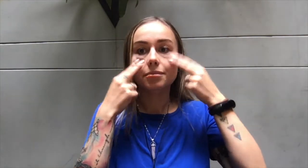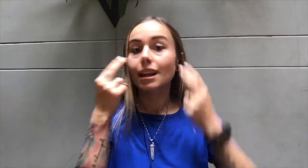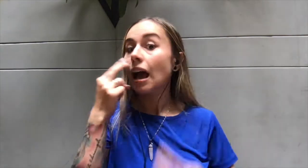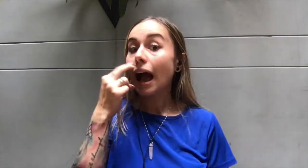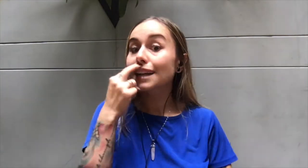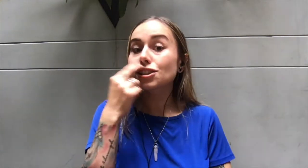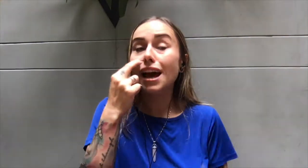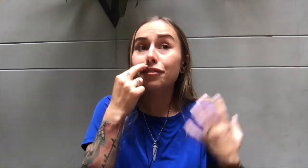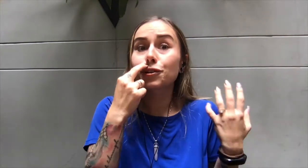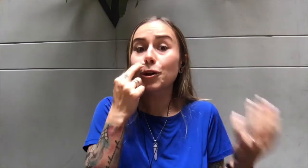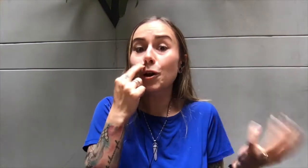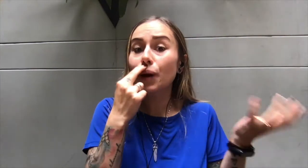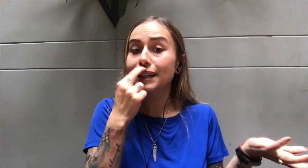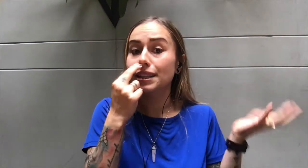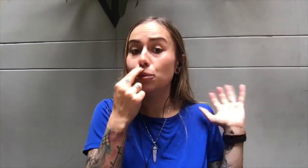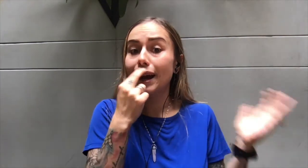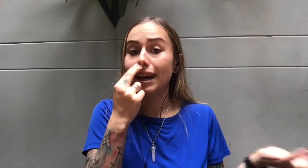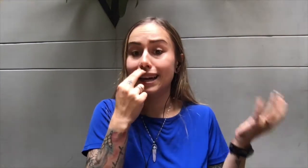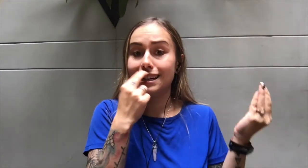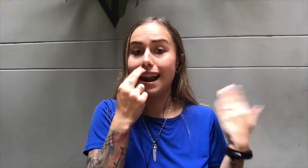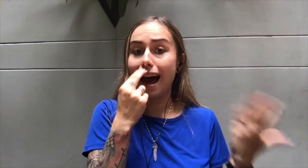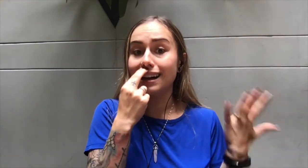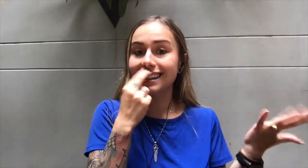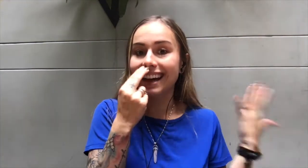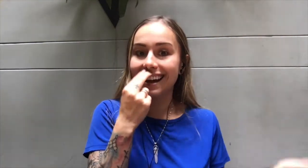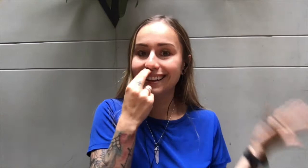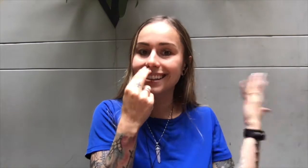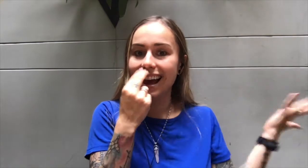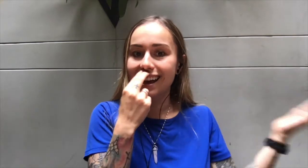I just, have no idea why I cannot get clients.